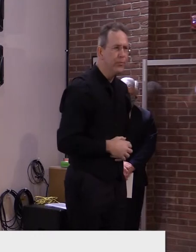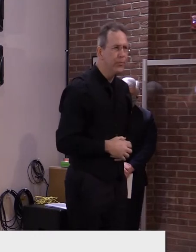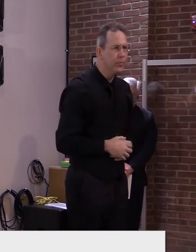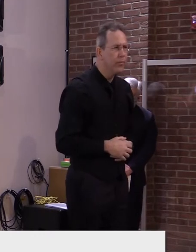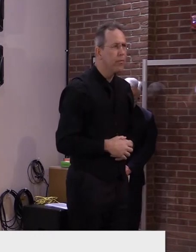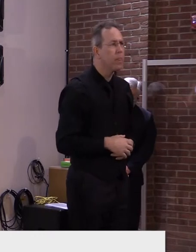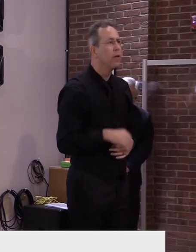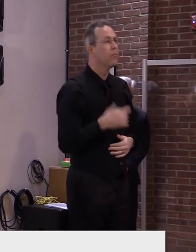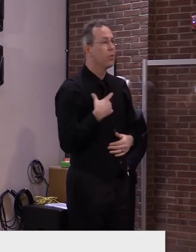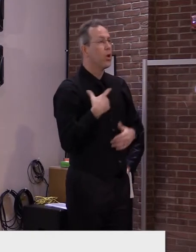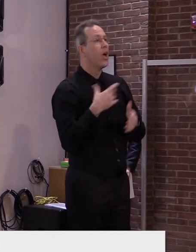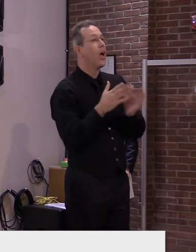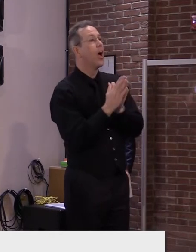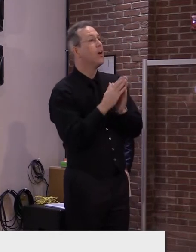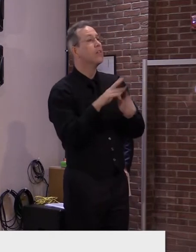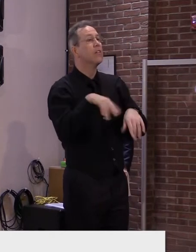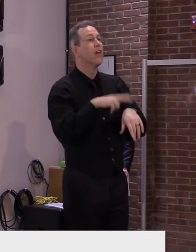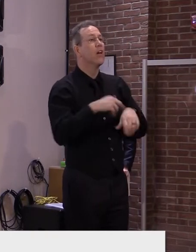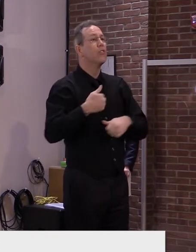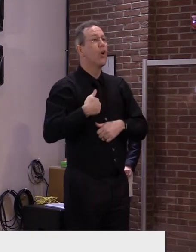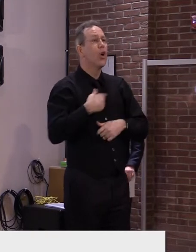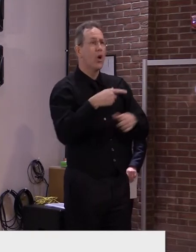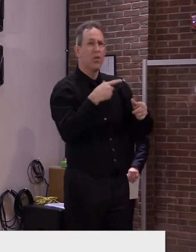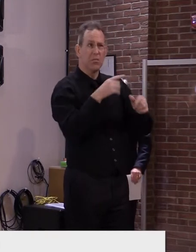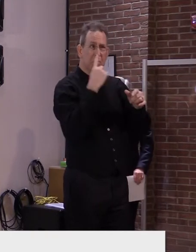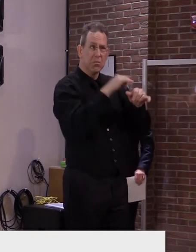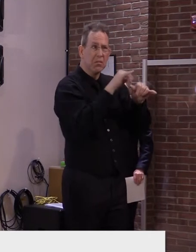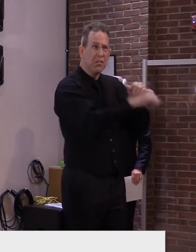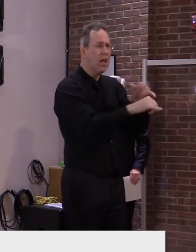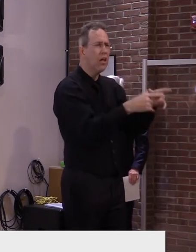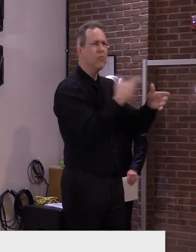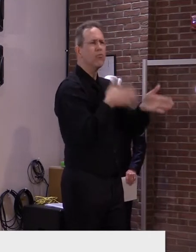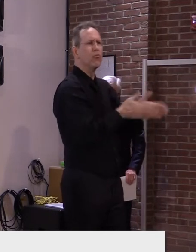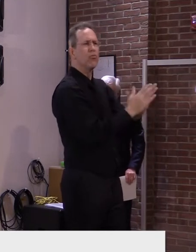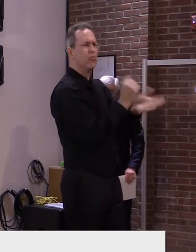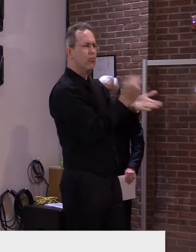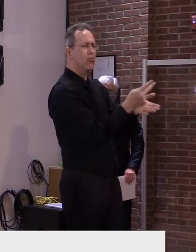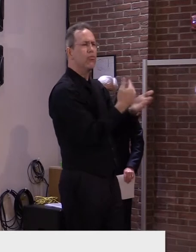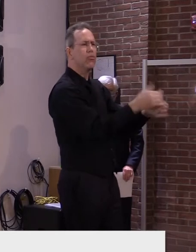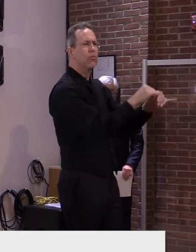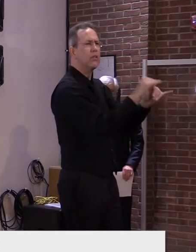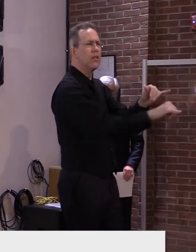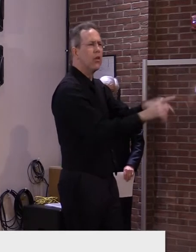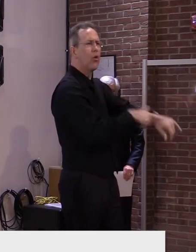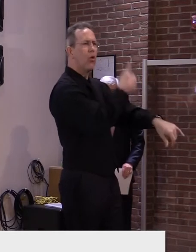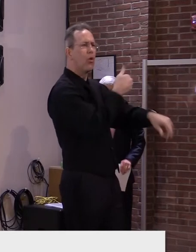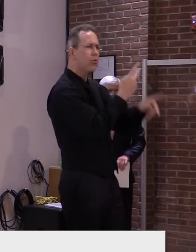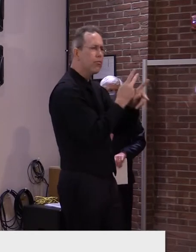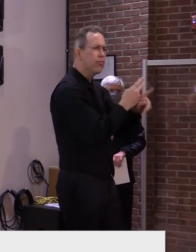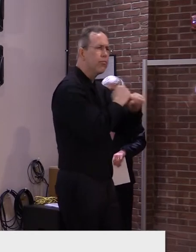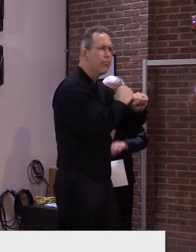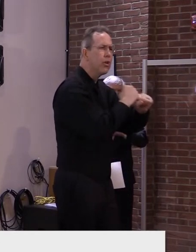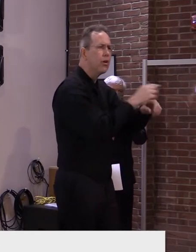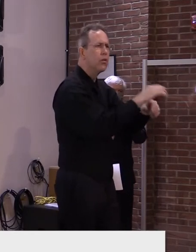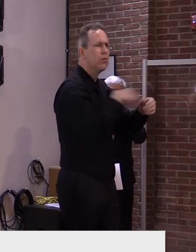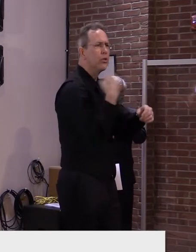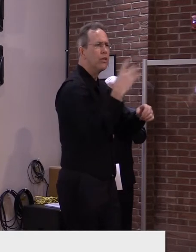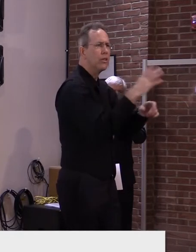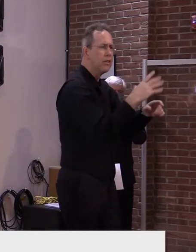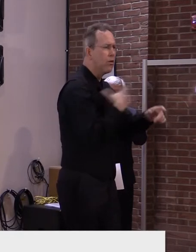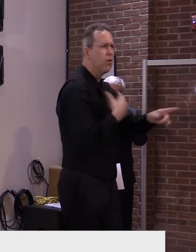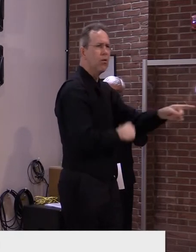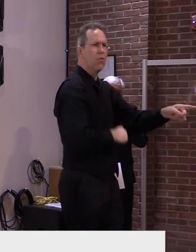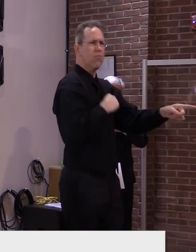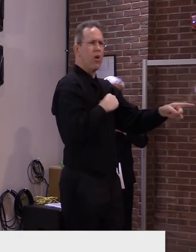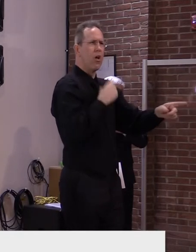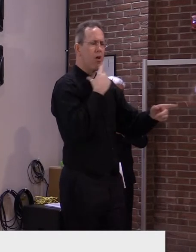professionalism. We should all be very proud of how they represented us so well and I want to thank all the members